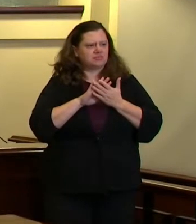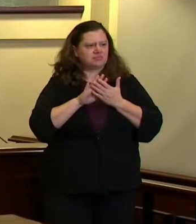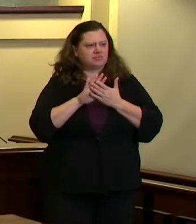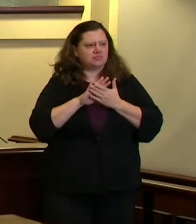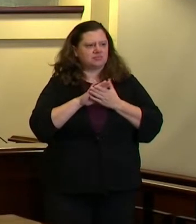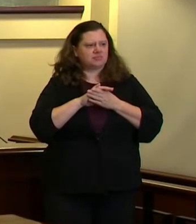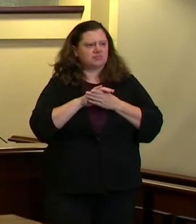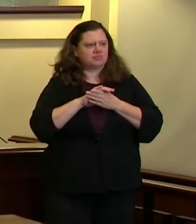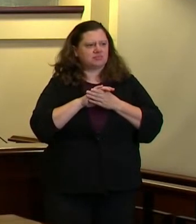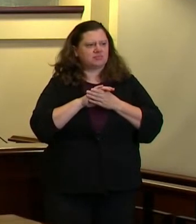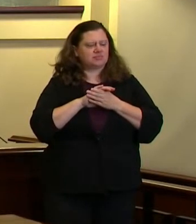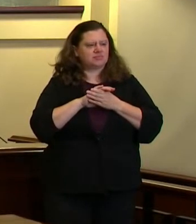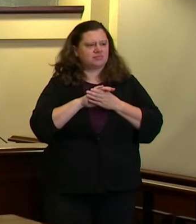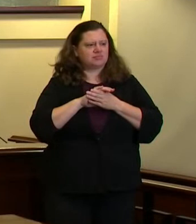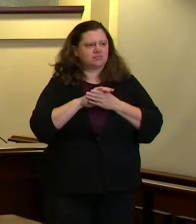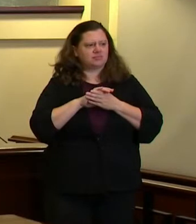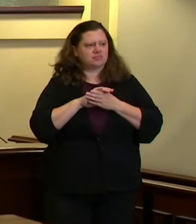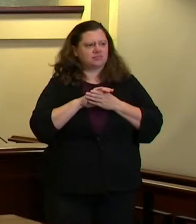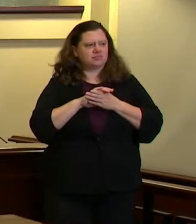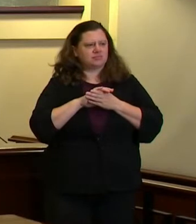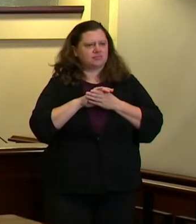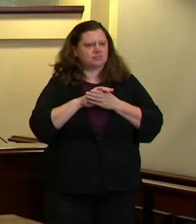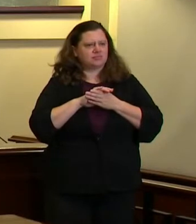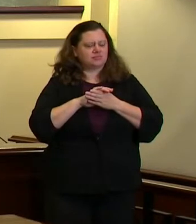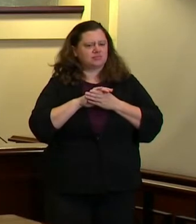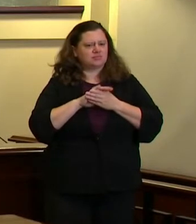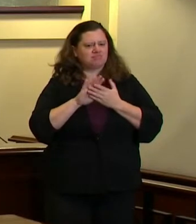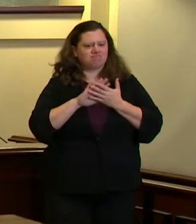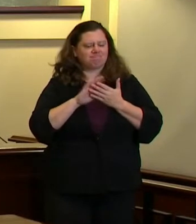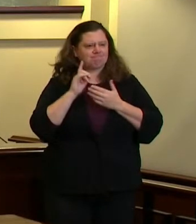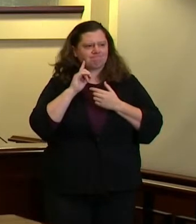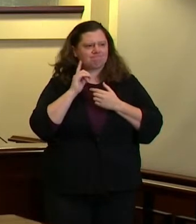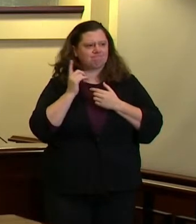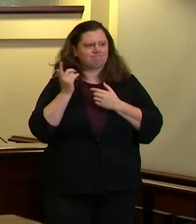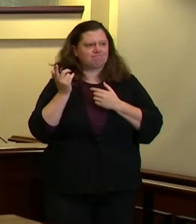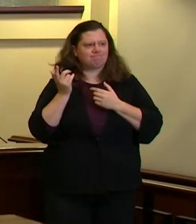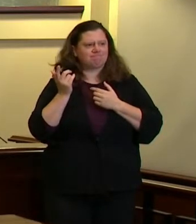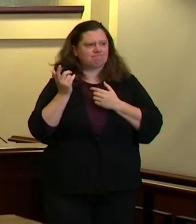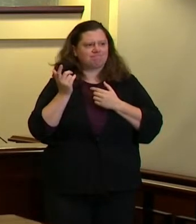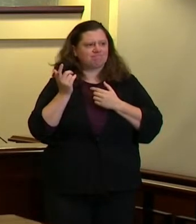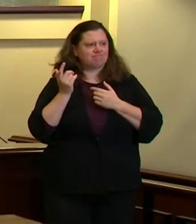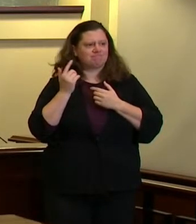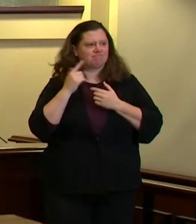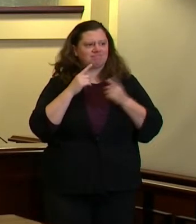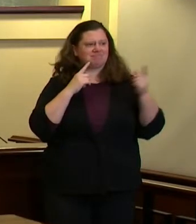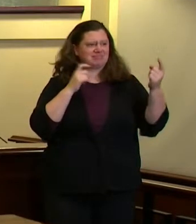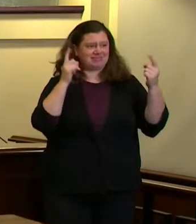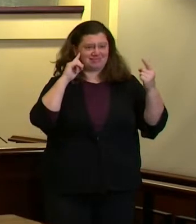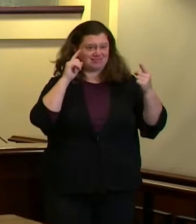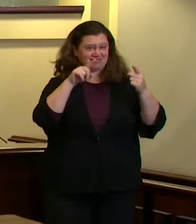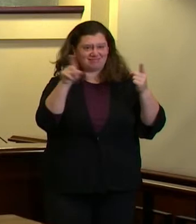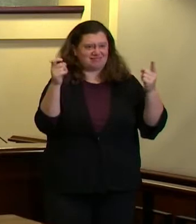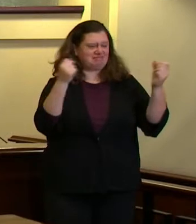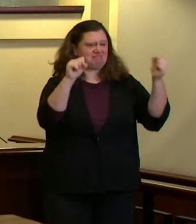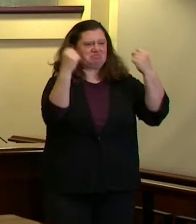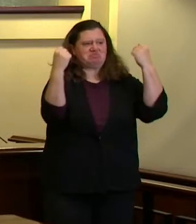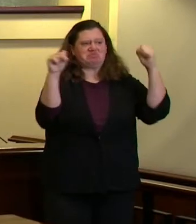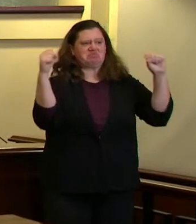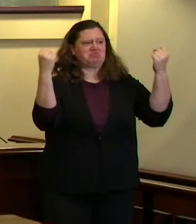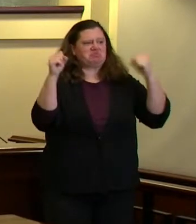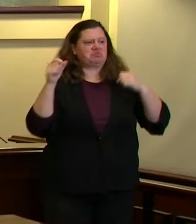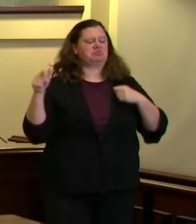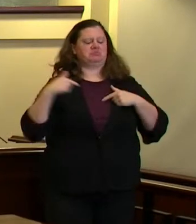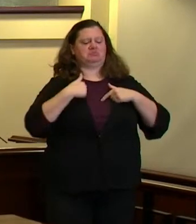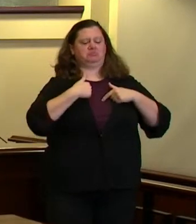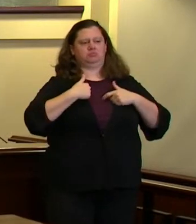know as we are almost a week from election day okay could you all hear that question let me repeat the question maggie i'll do my level